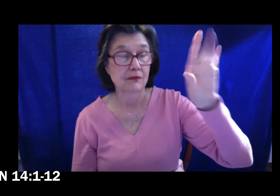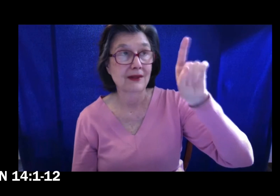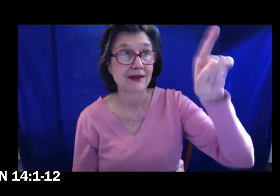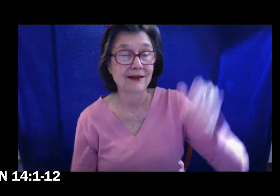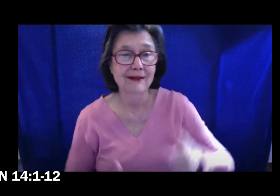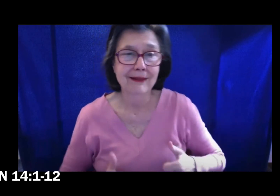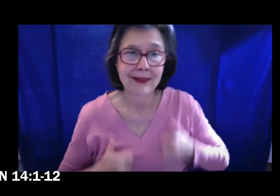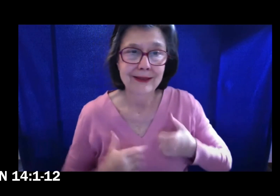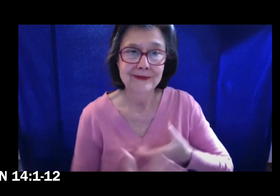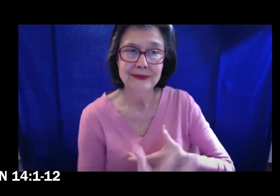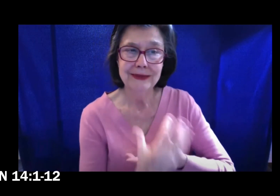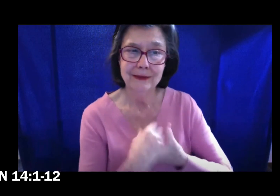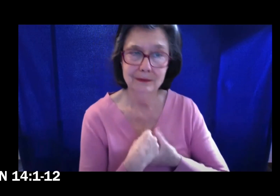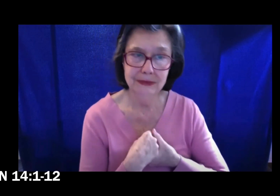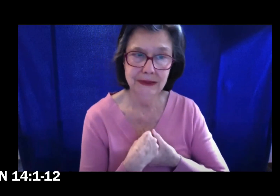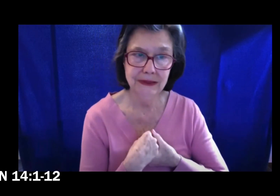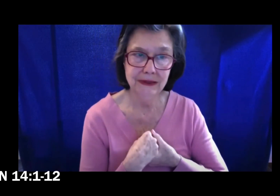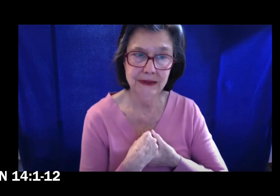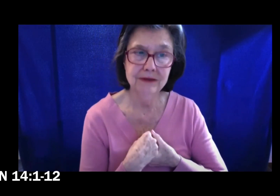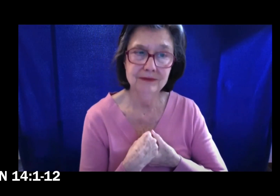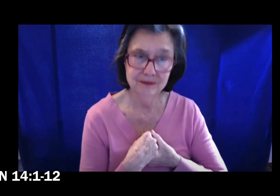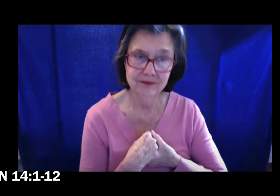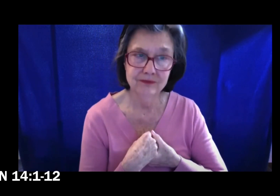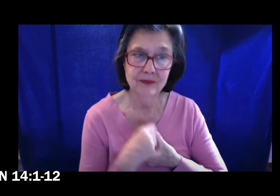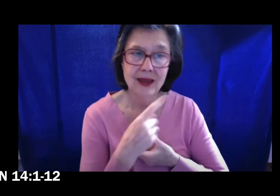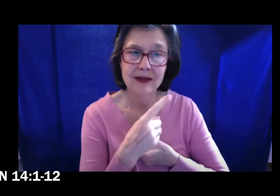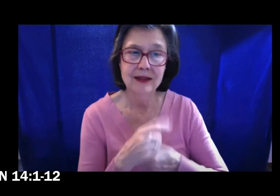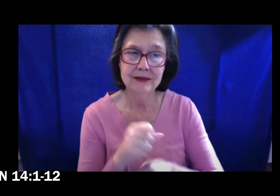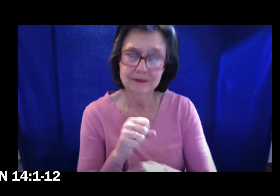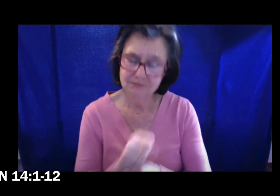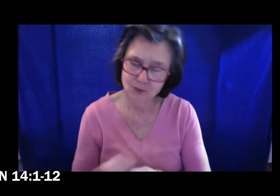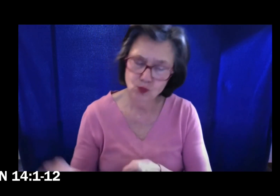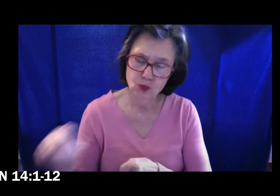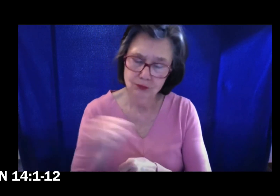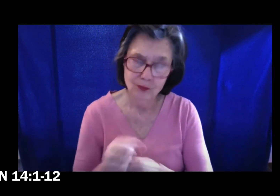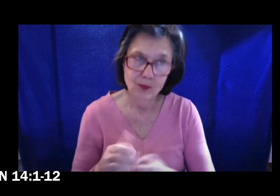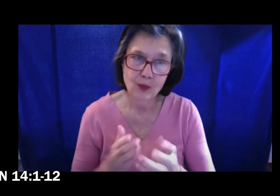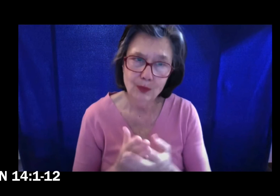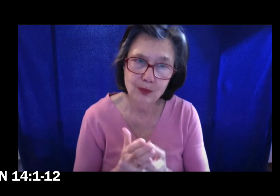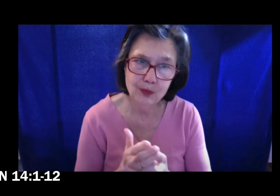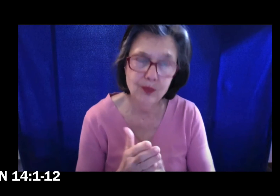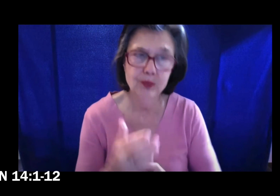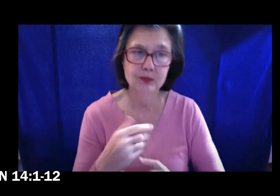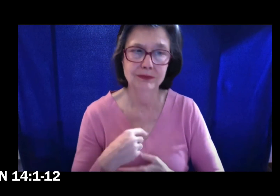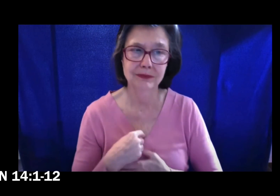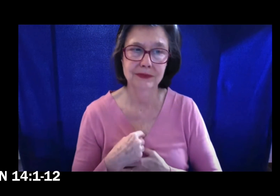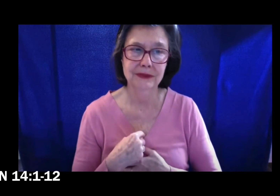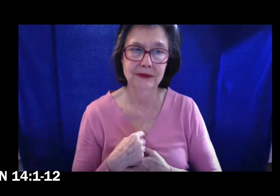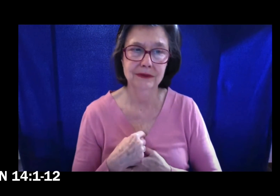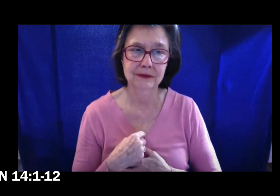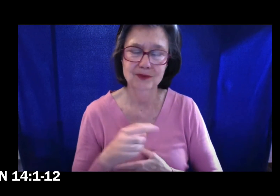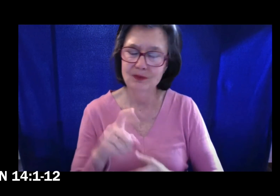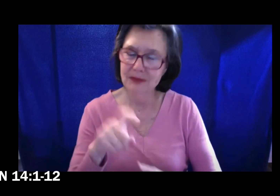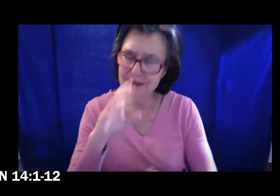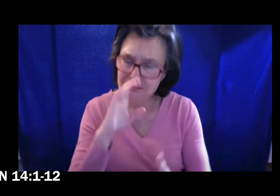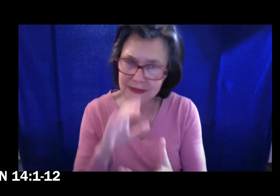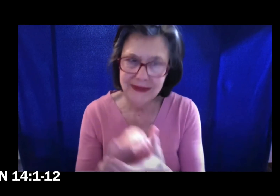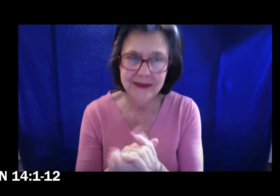works. Believe me that I am in the Father and the Father is